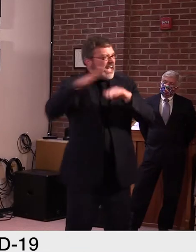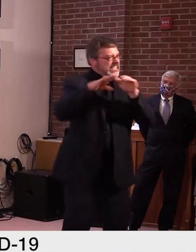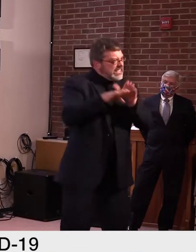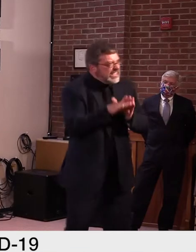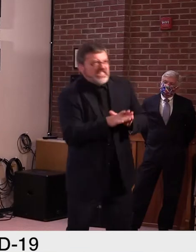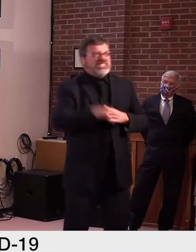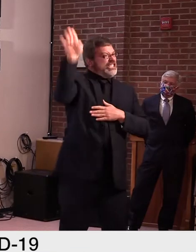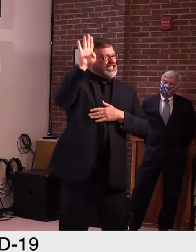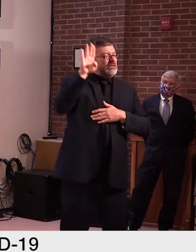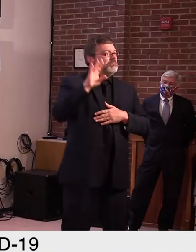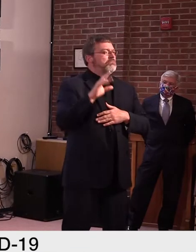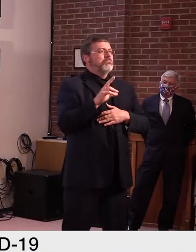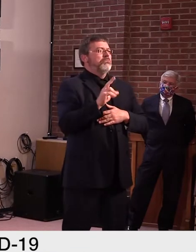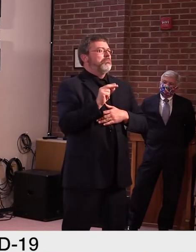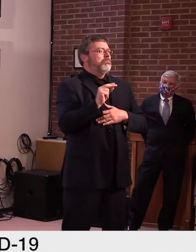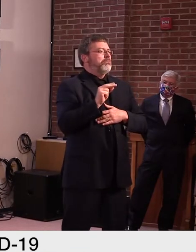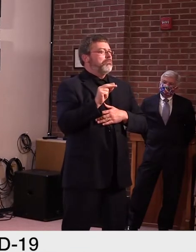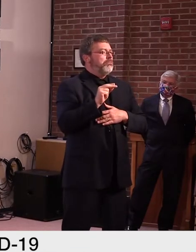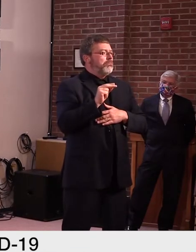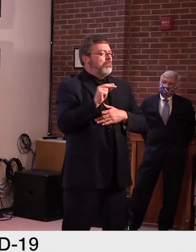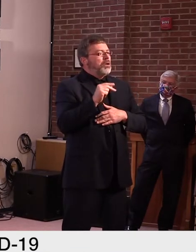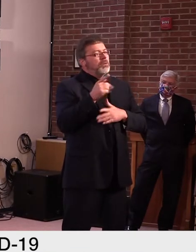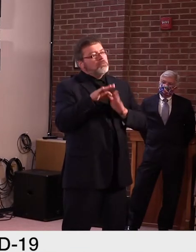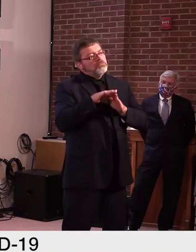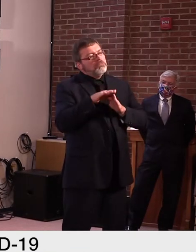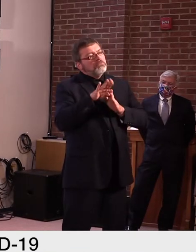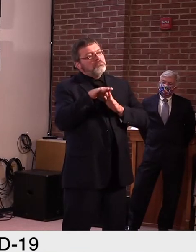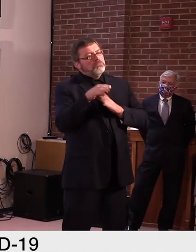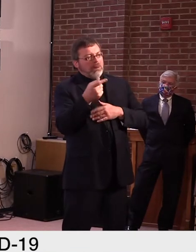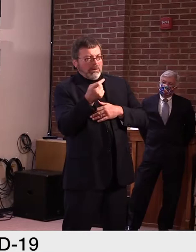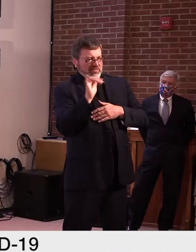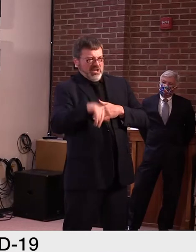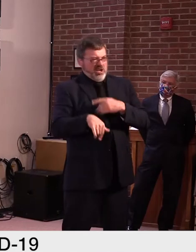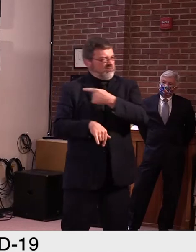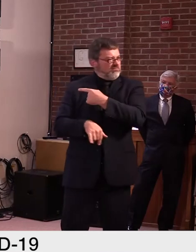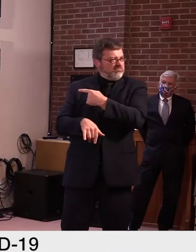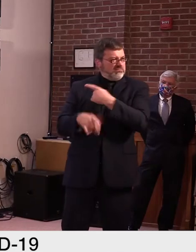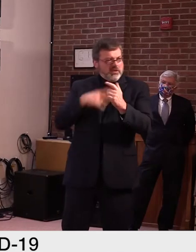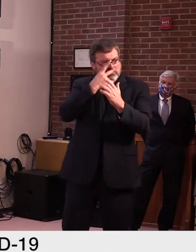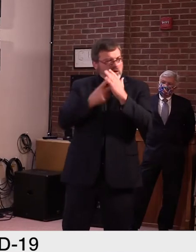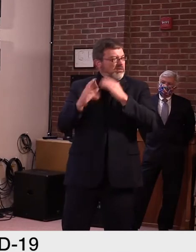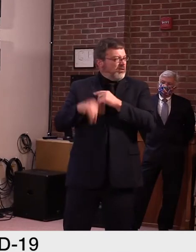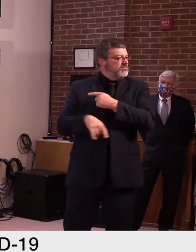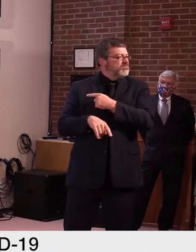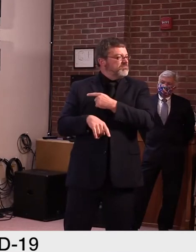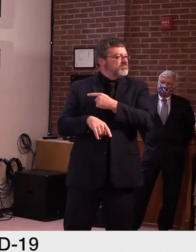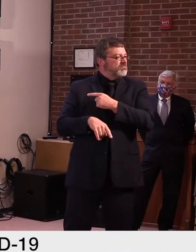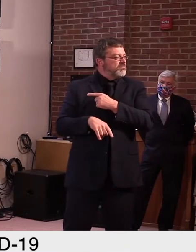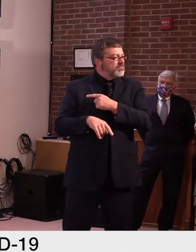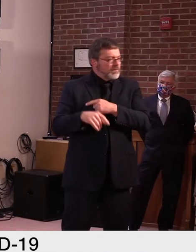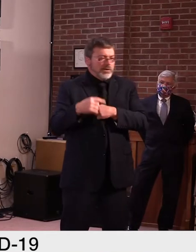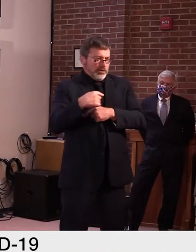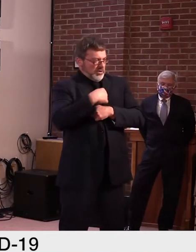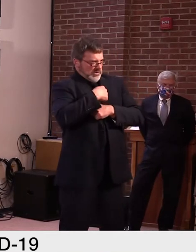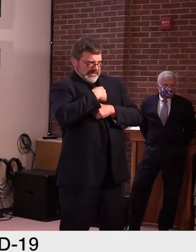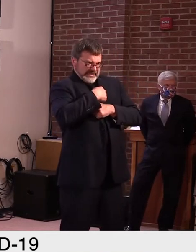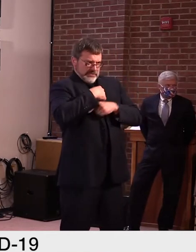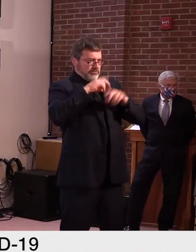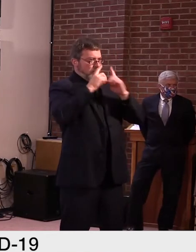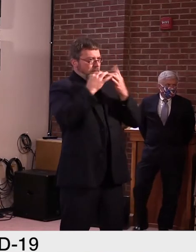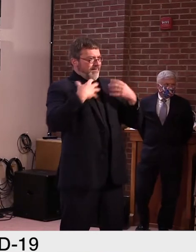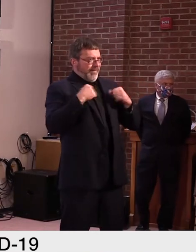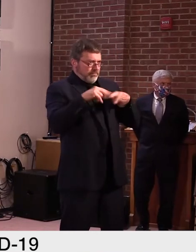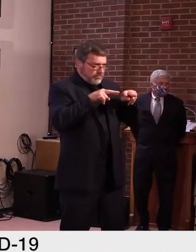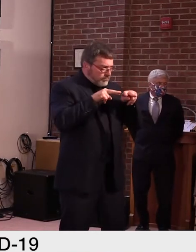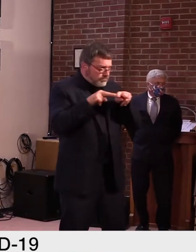increase. It's something within the capacity of the health department to continue to do their good work in contact tracing. So that we'll continue to look at closely,